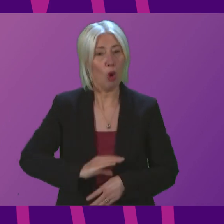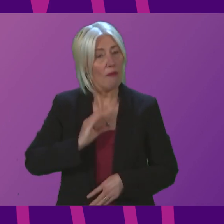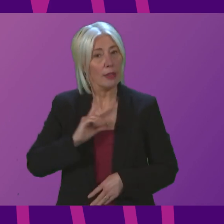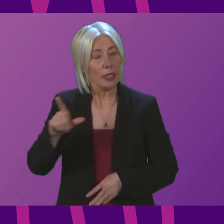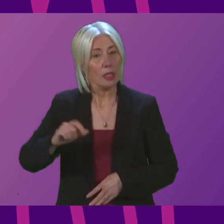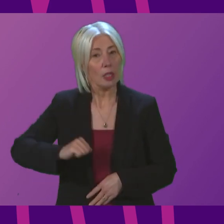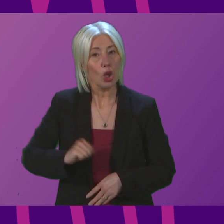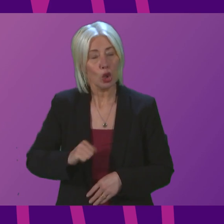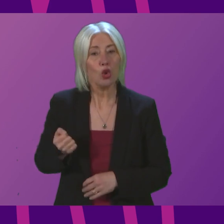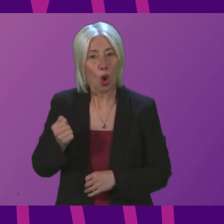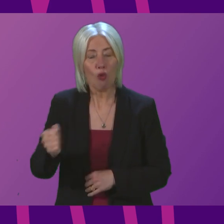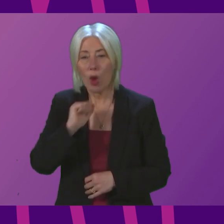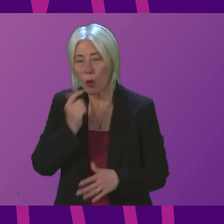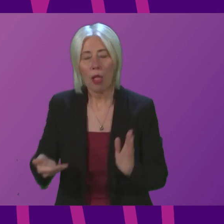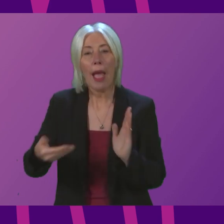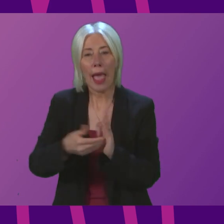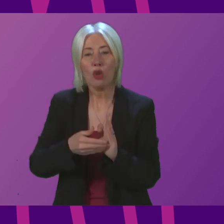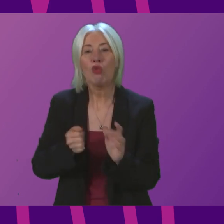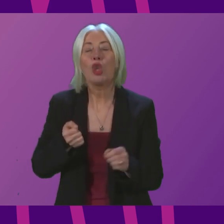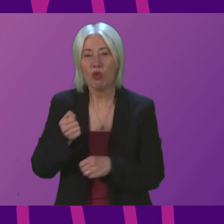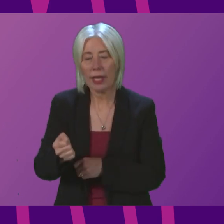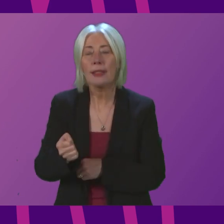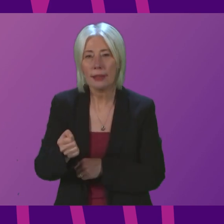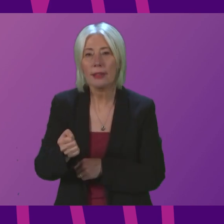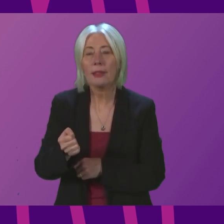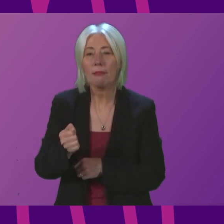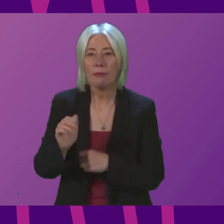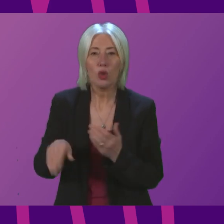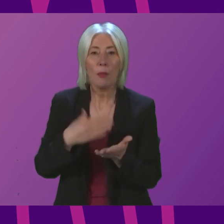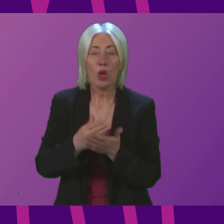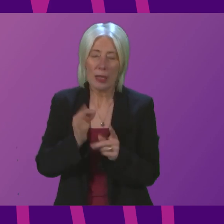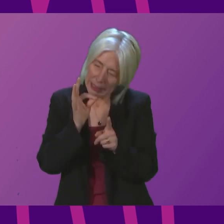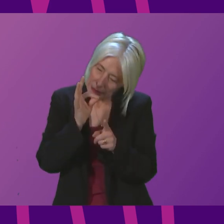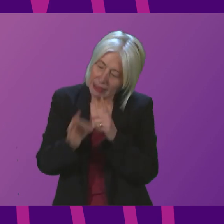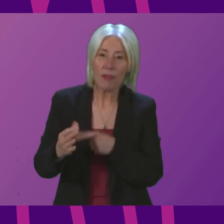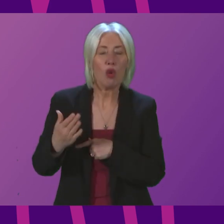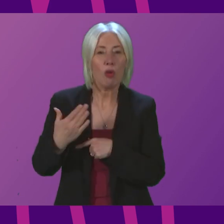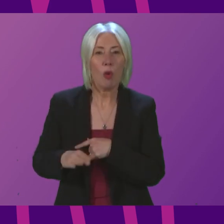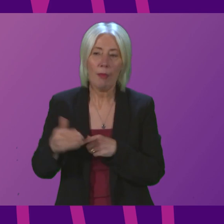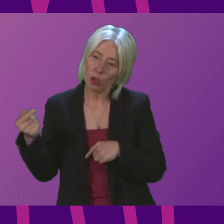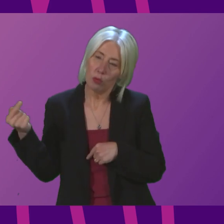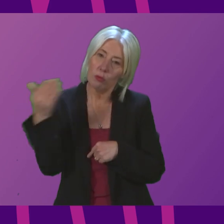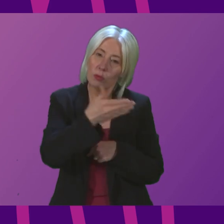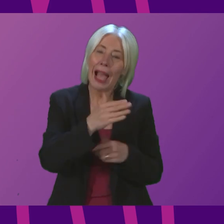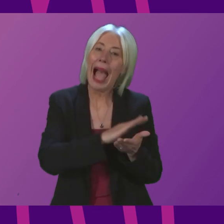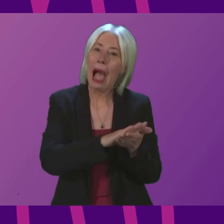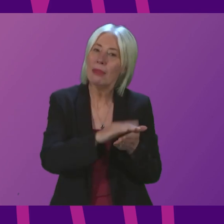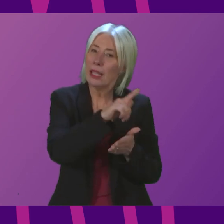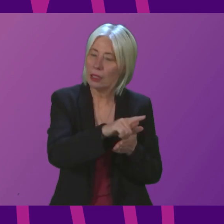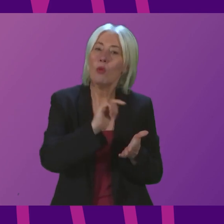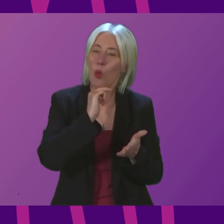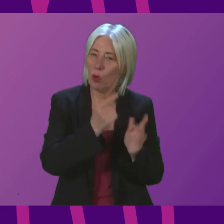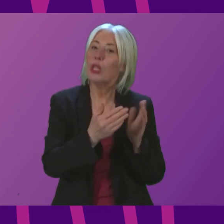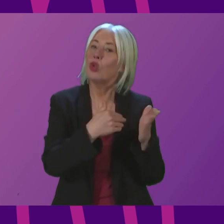will have in place additional services to ensure that the specific requirements of accessing Hamden will be addressed